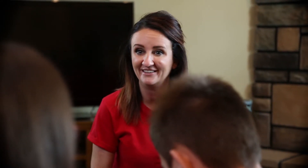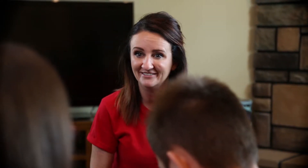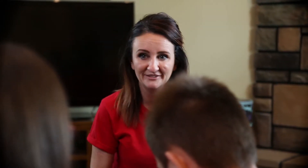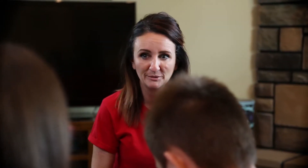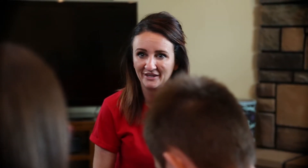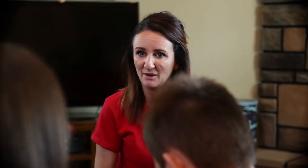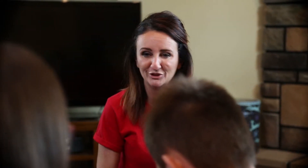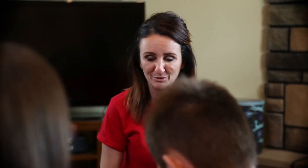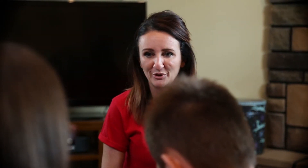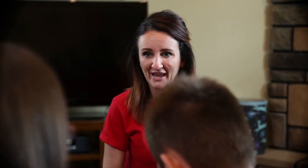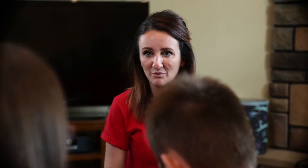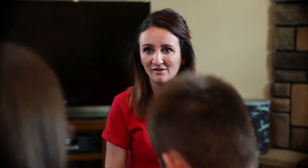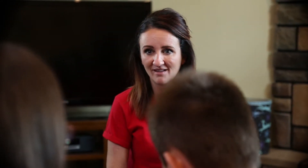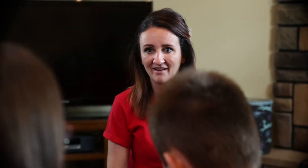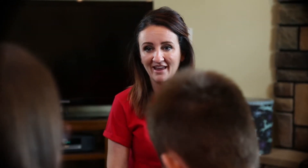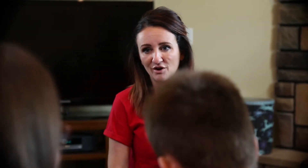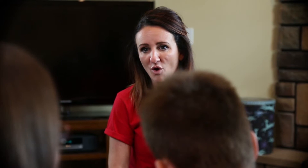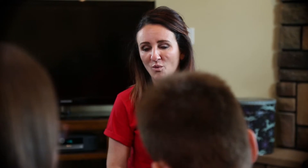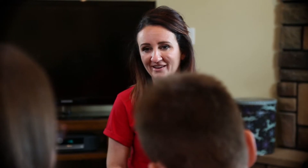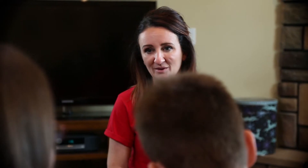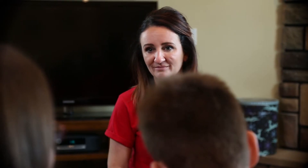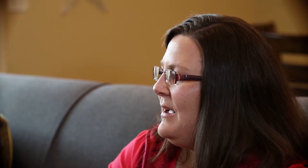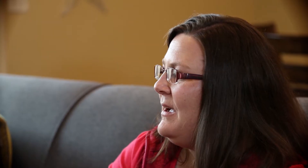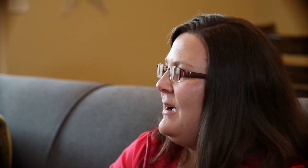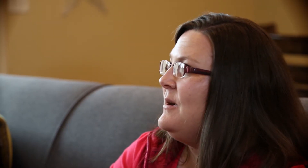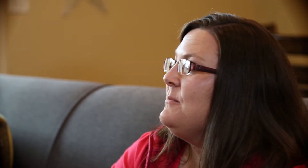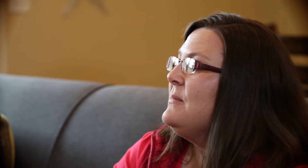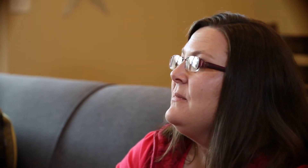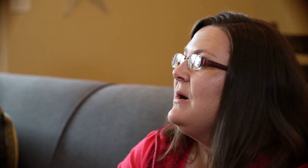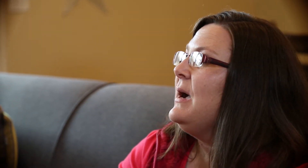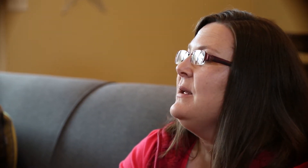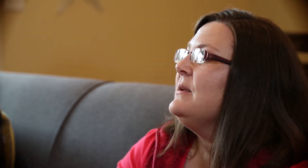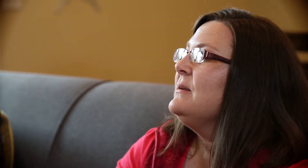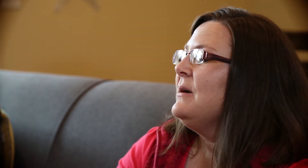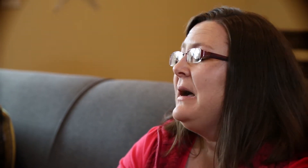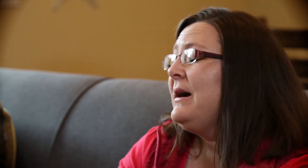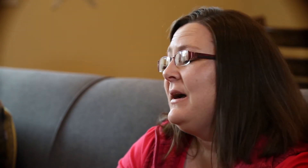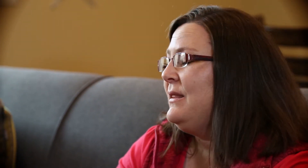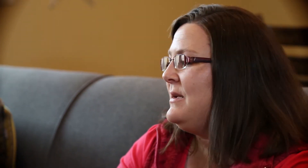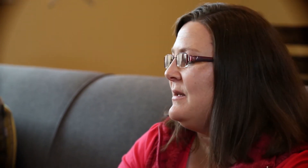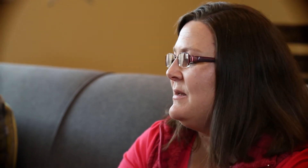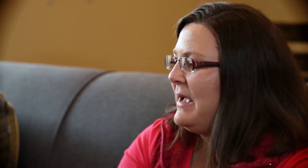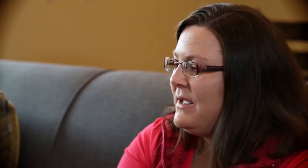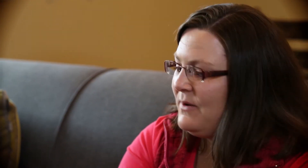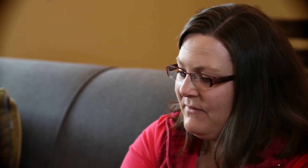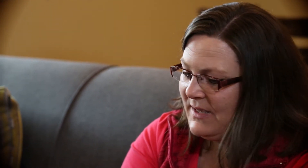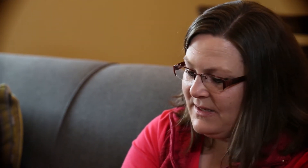to being able to communicate with our son and know what he, what's going on in his head. I think, you know, having a kid,